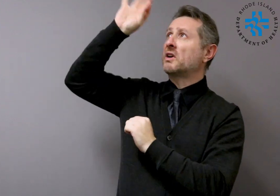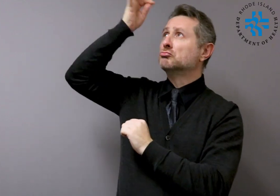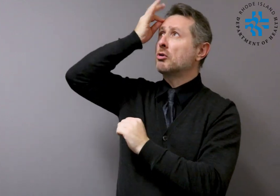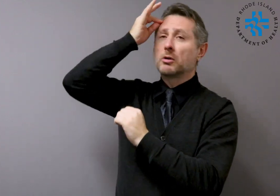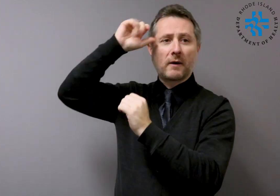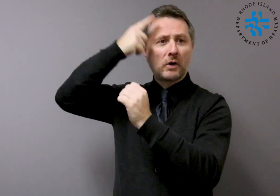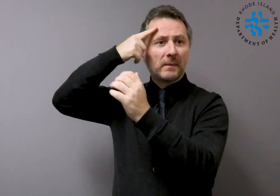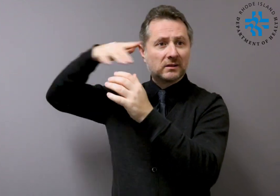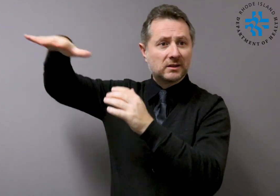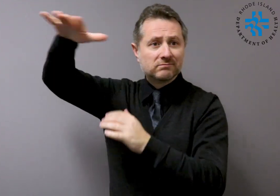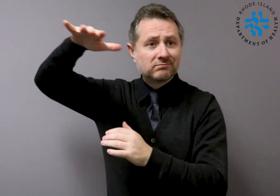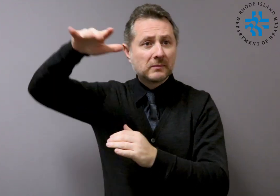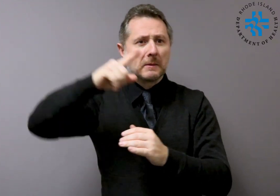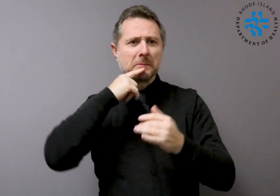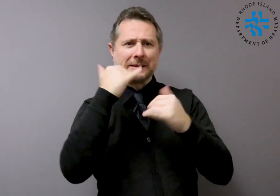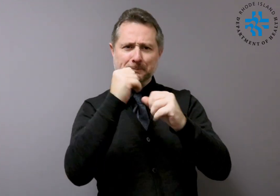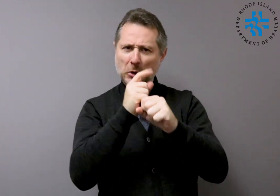spread of COVID-19.